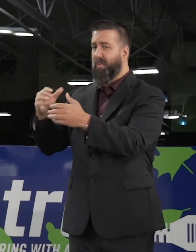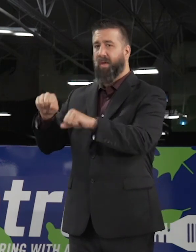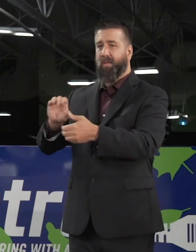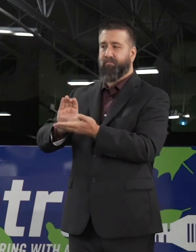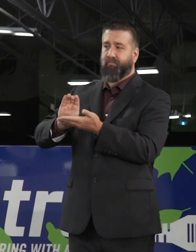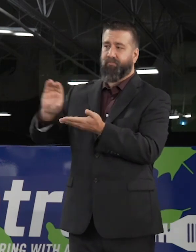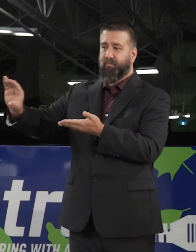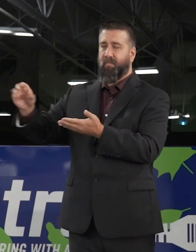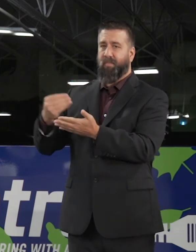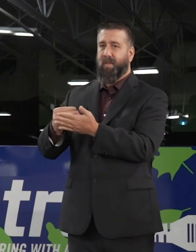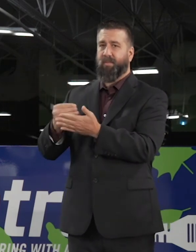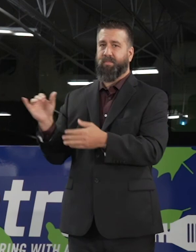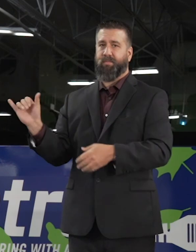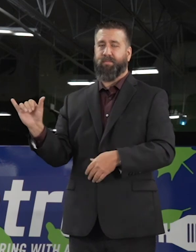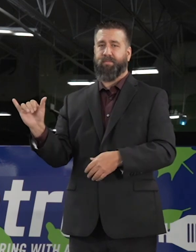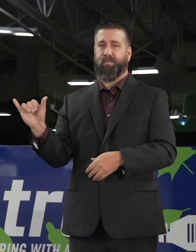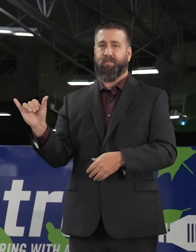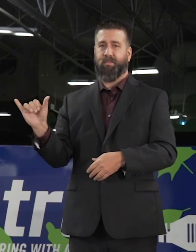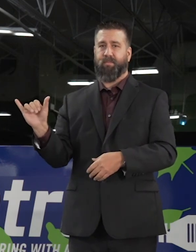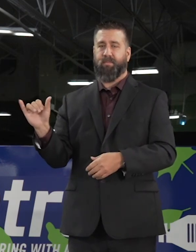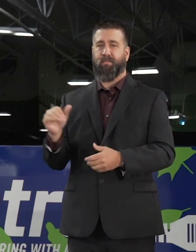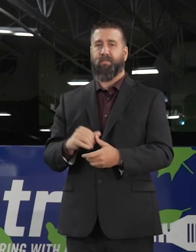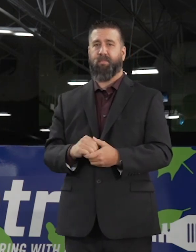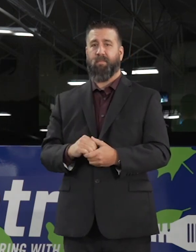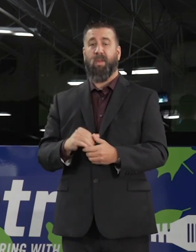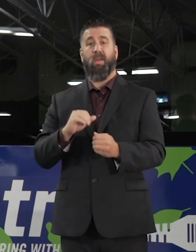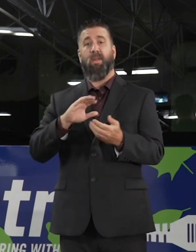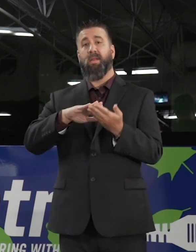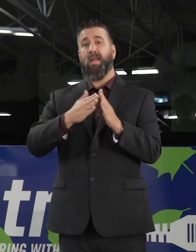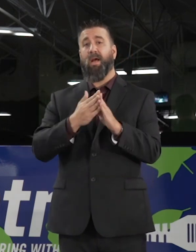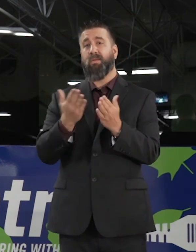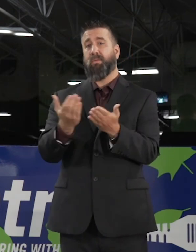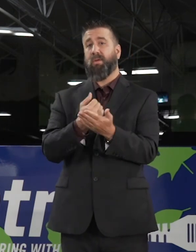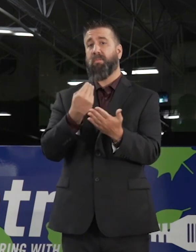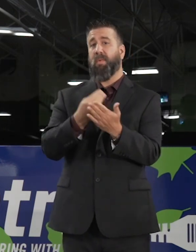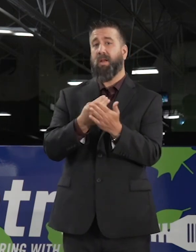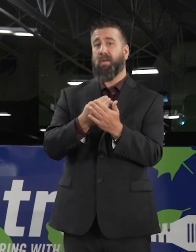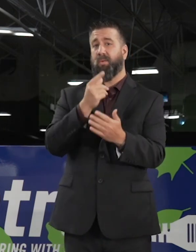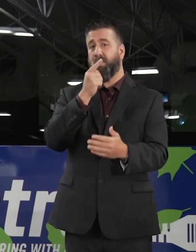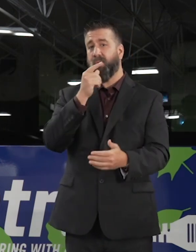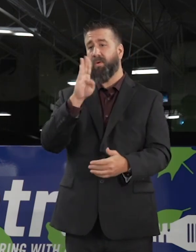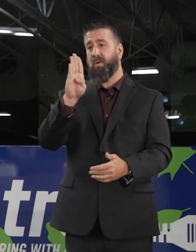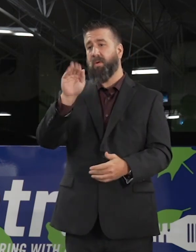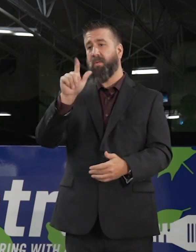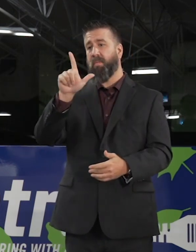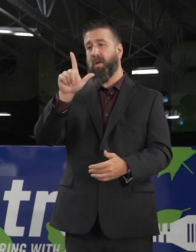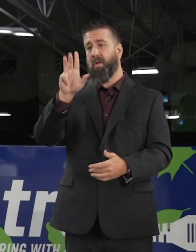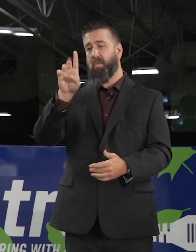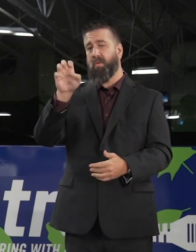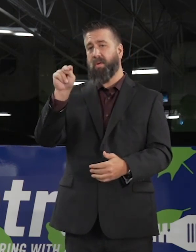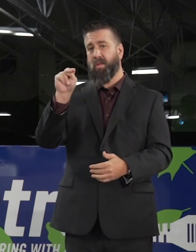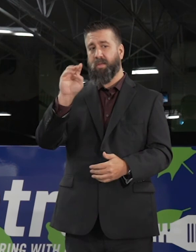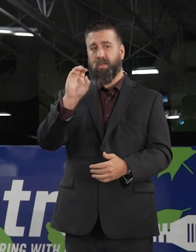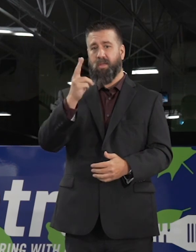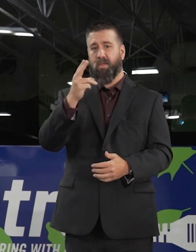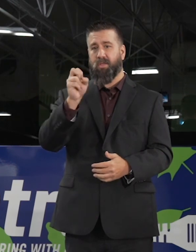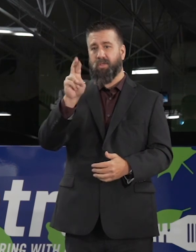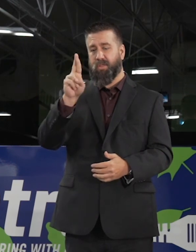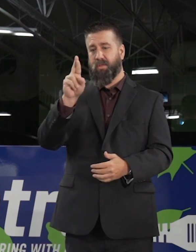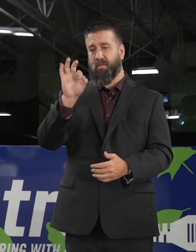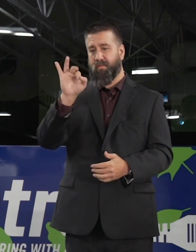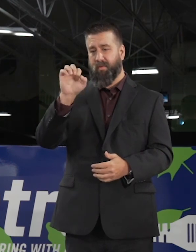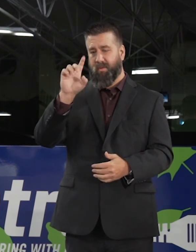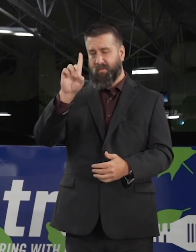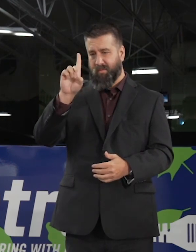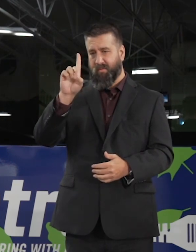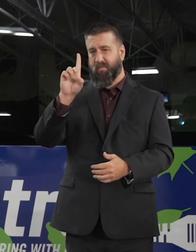that they need as well. Those who receive funding today are Baldwin, Chesterfield, Crestwood,